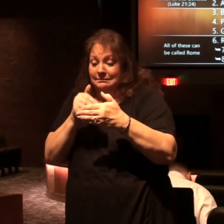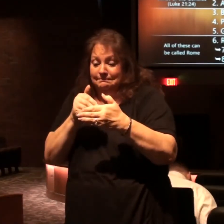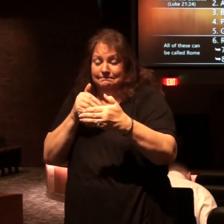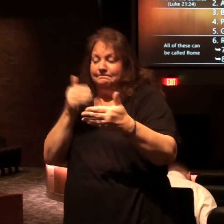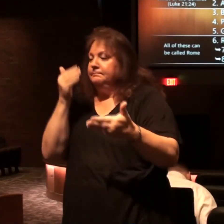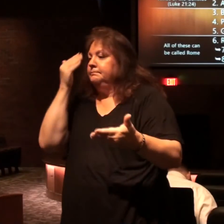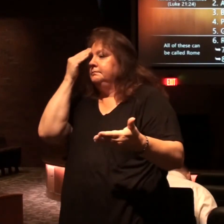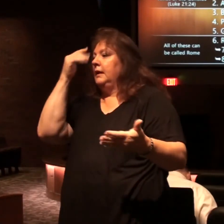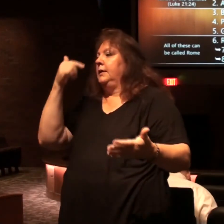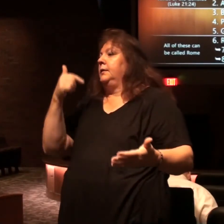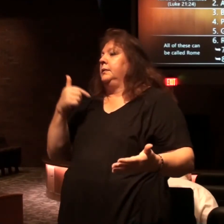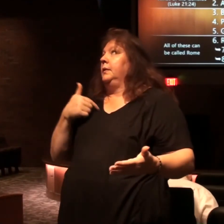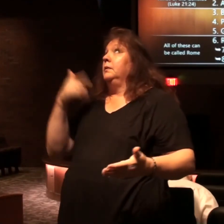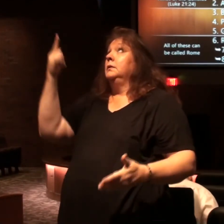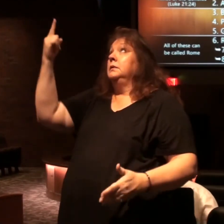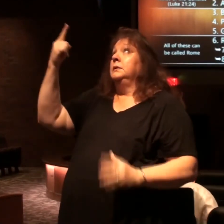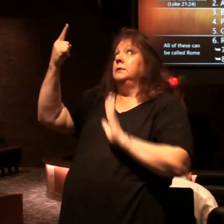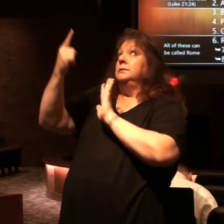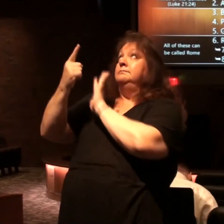return of Christ for the church